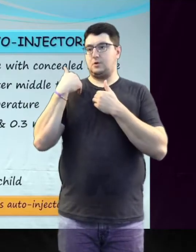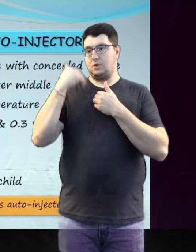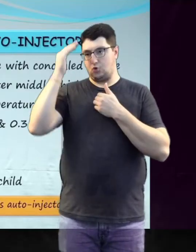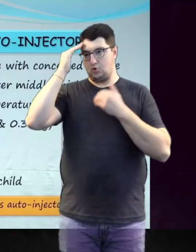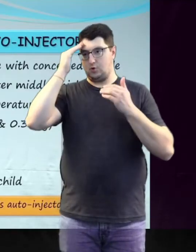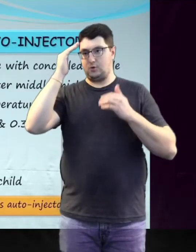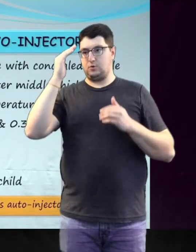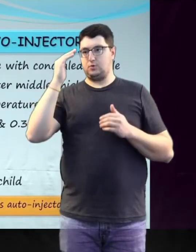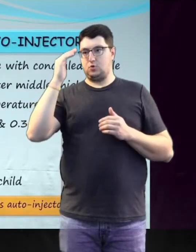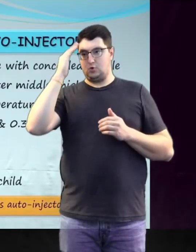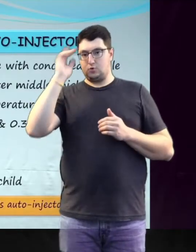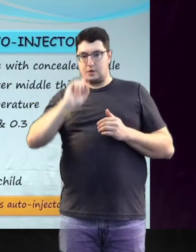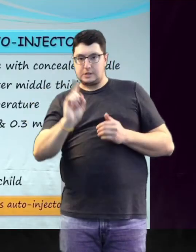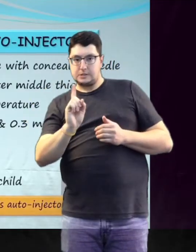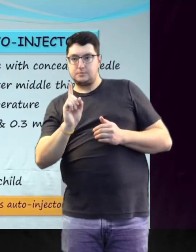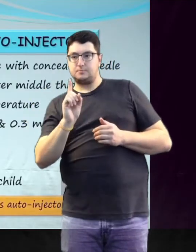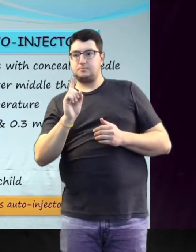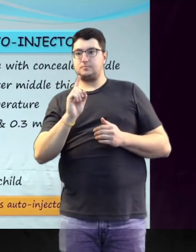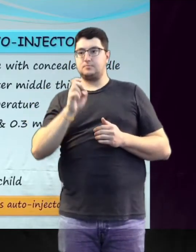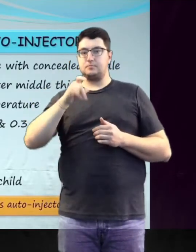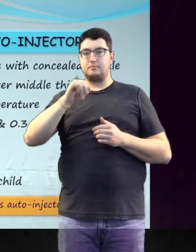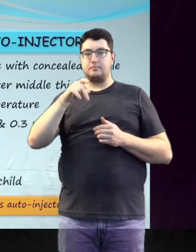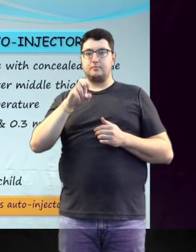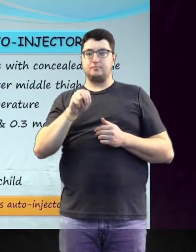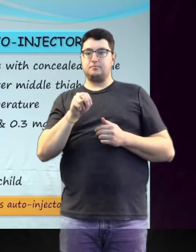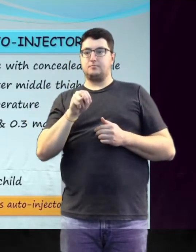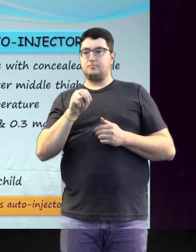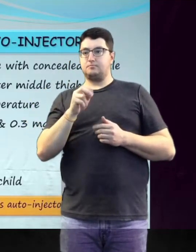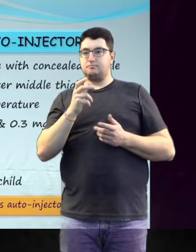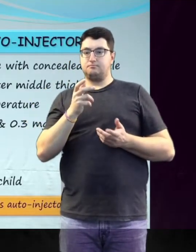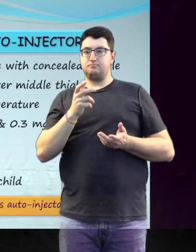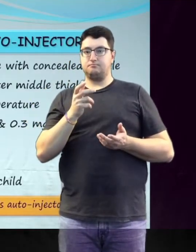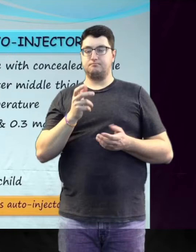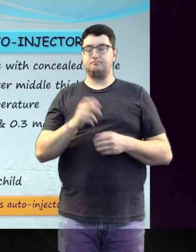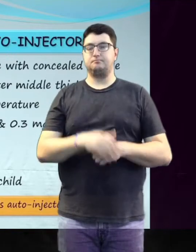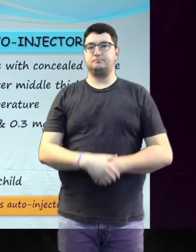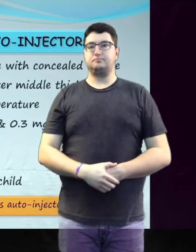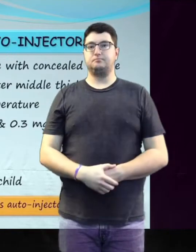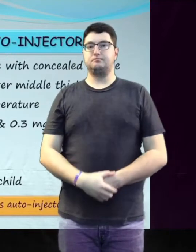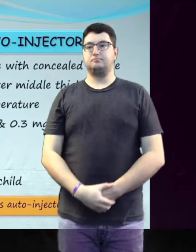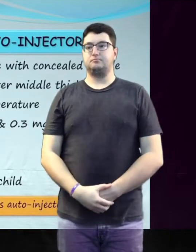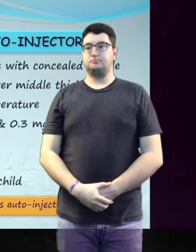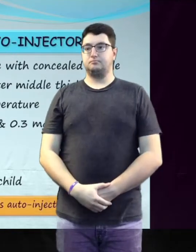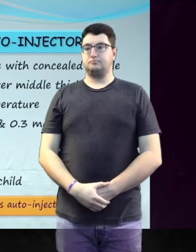program staff to be aware of the location of a child's epinephrine autoinjector.